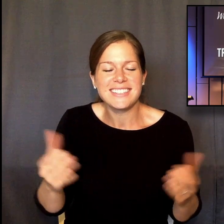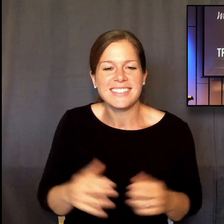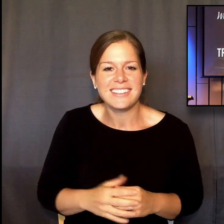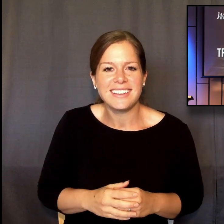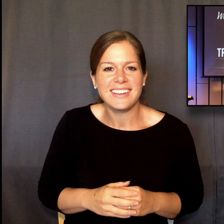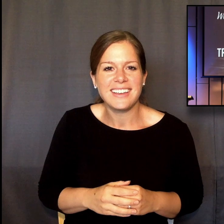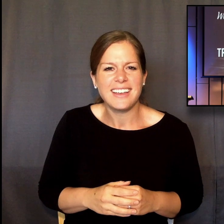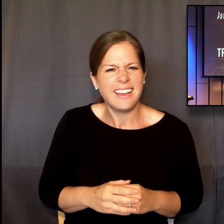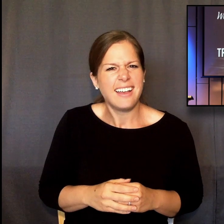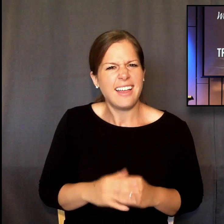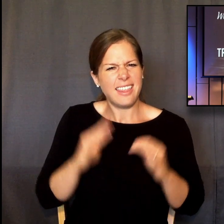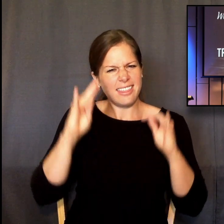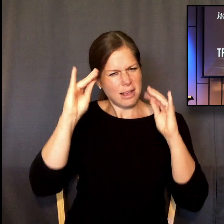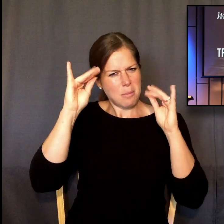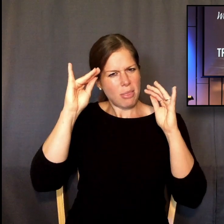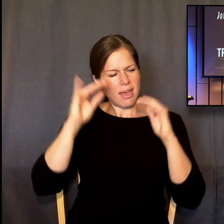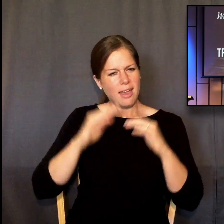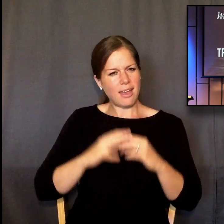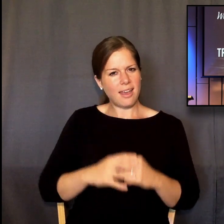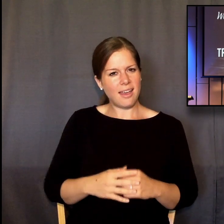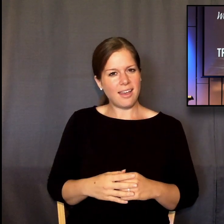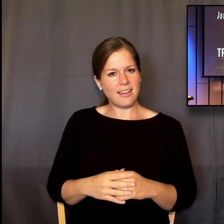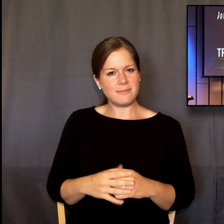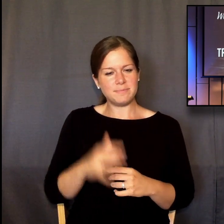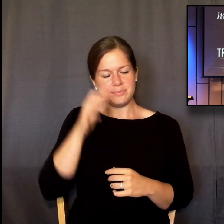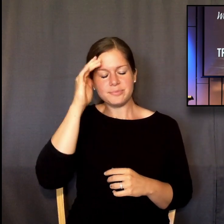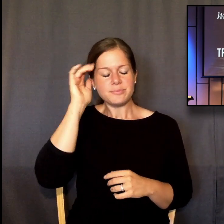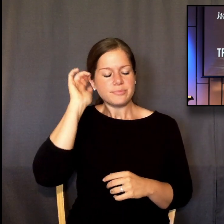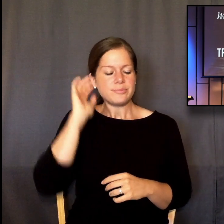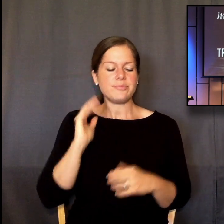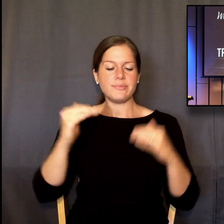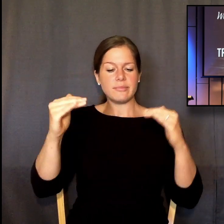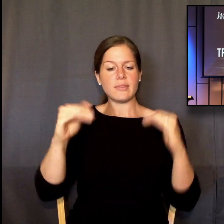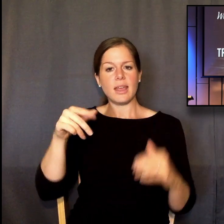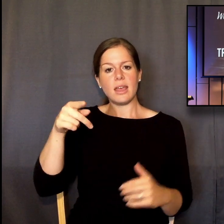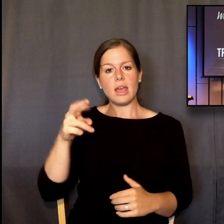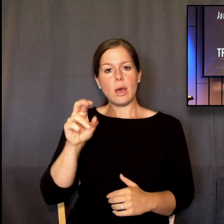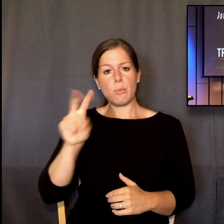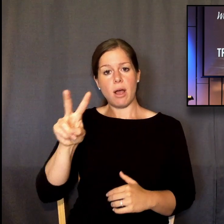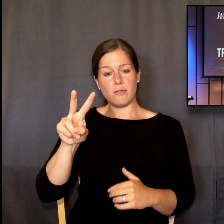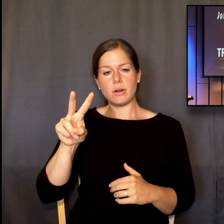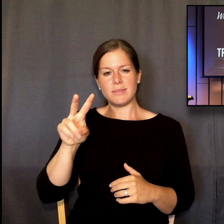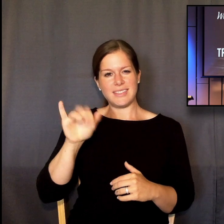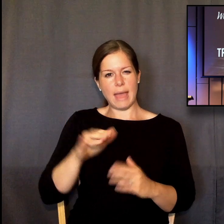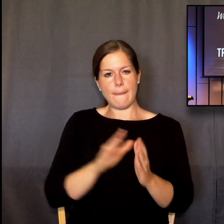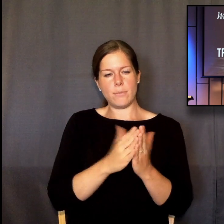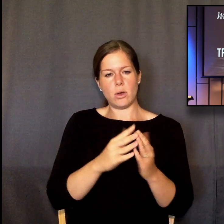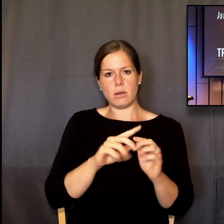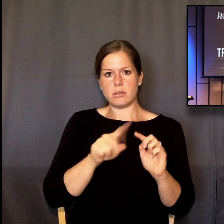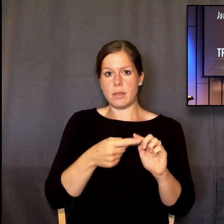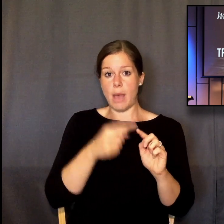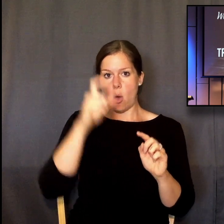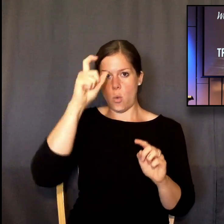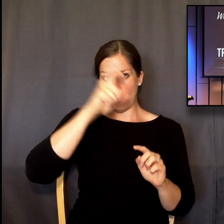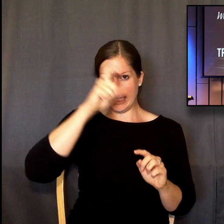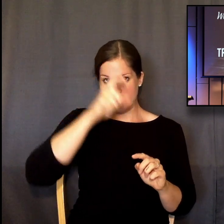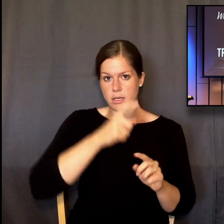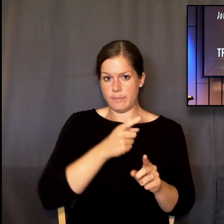sink in for a second in your heart. Proverbs is all about wisdom for godly living defined, and that godly good